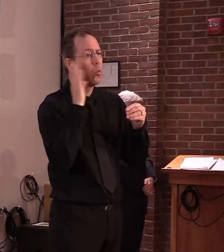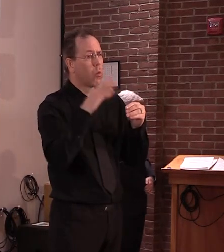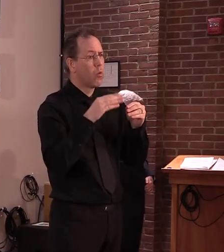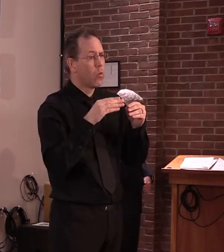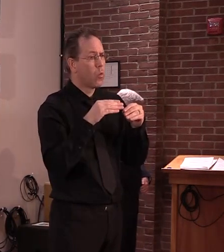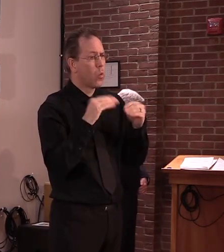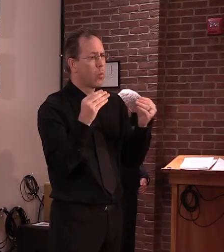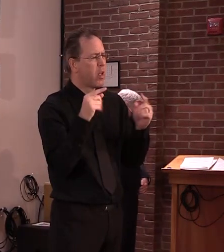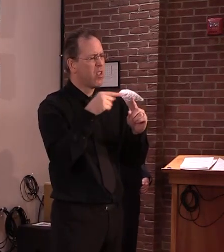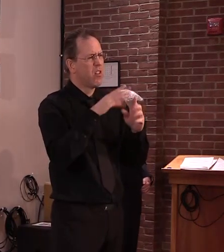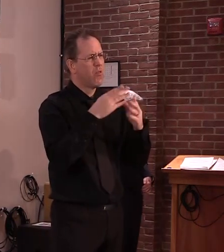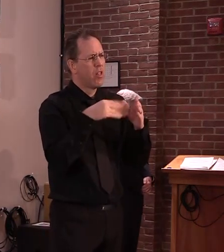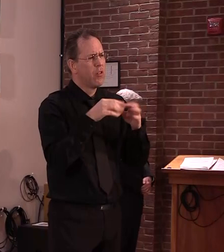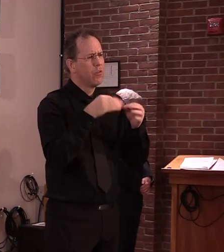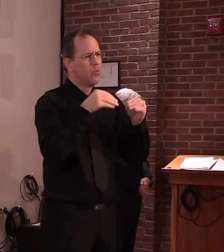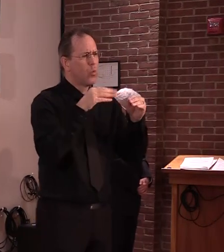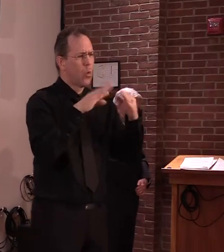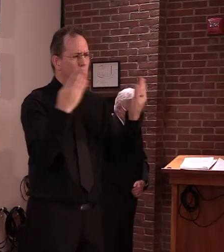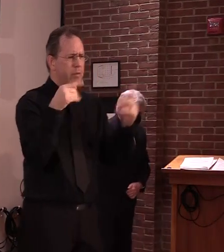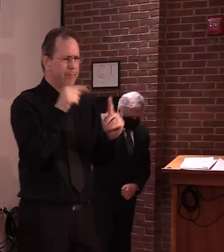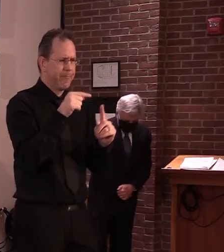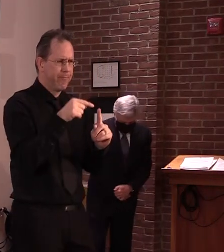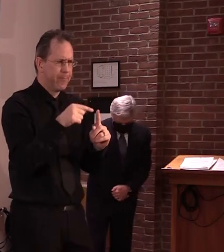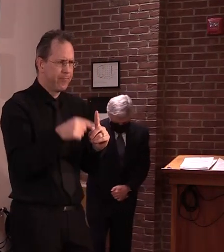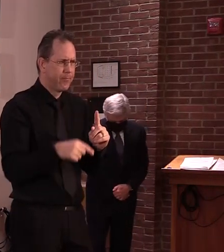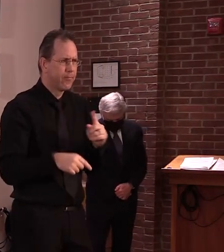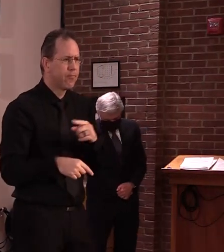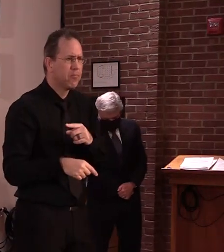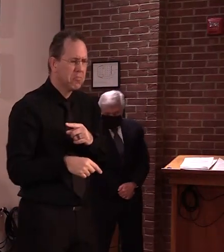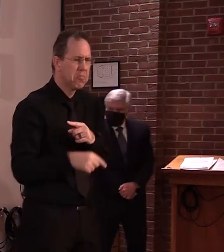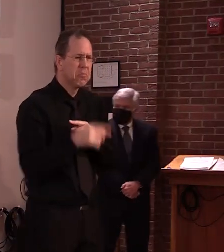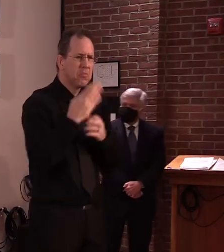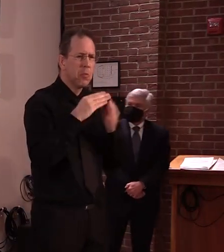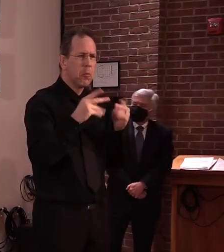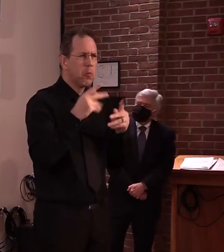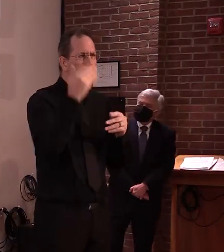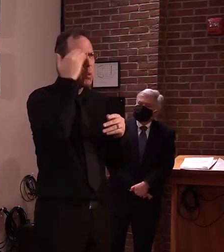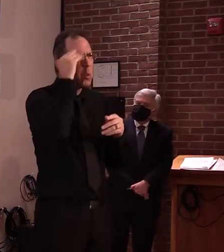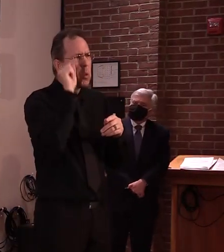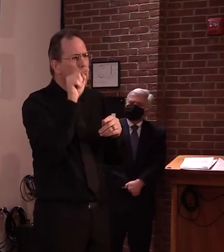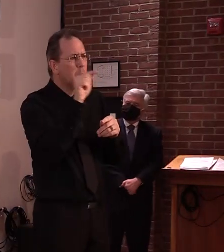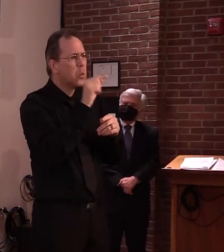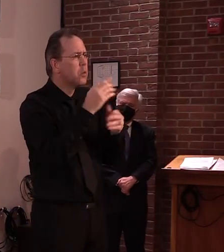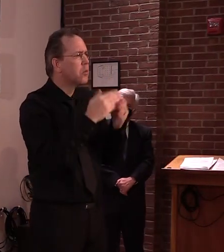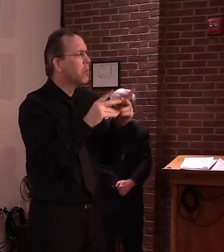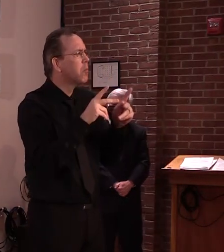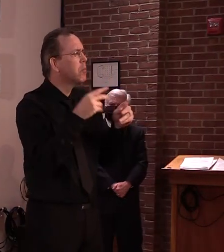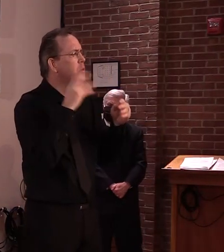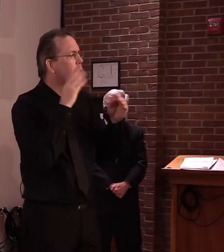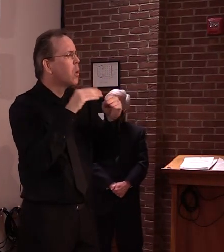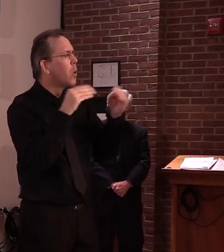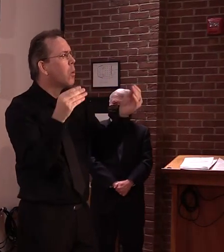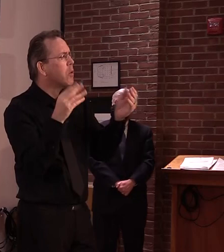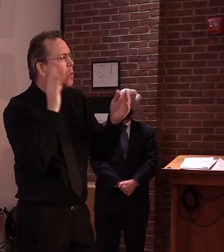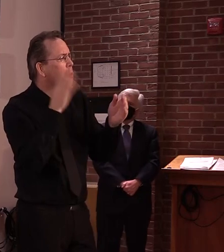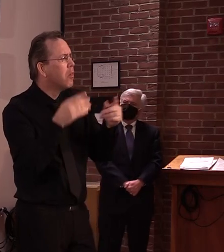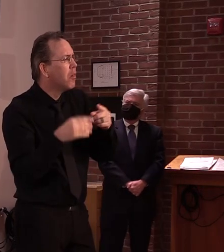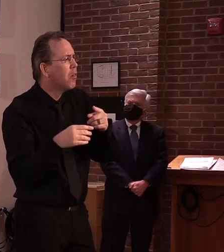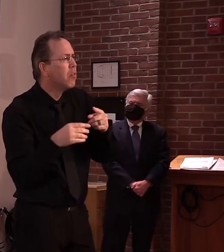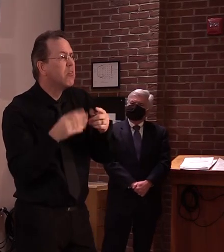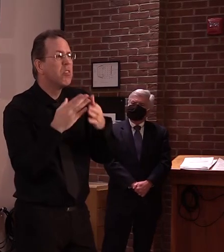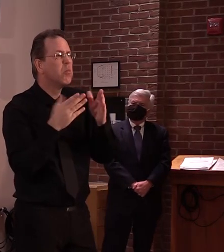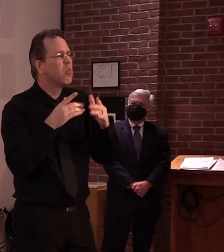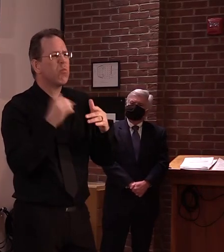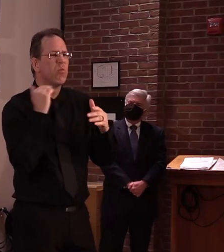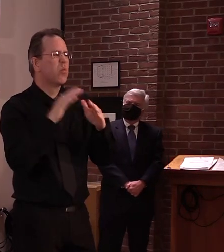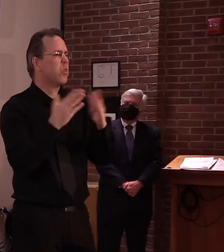And one thing they seem to believe, as a general rule, is that we can't do retail reopening, no matter what social